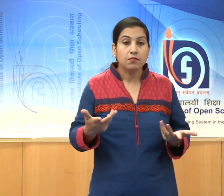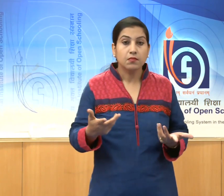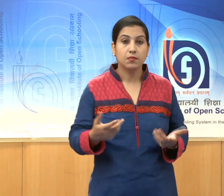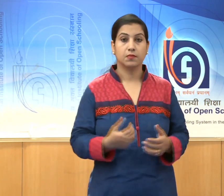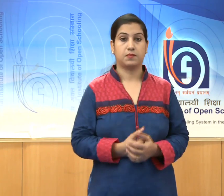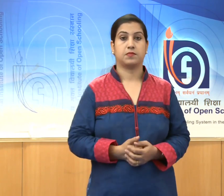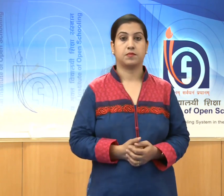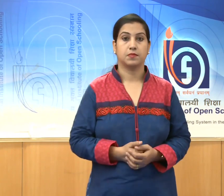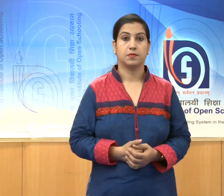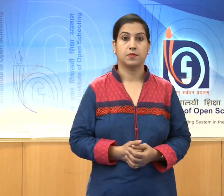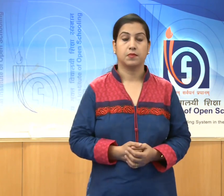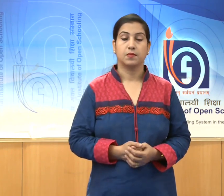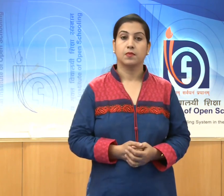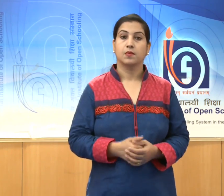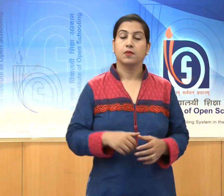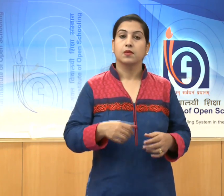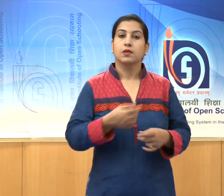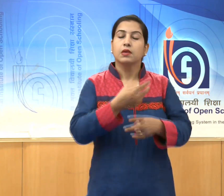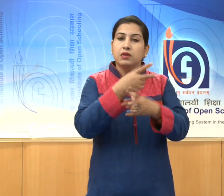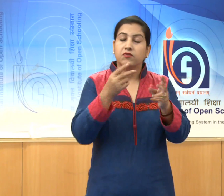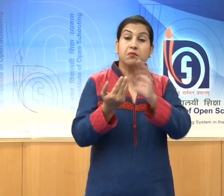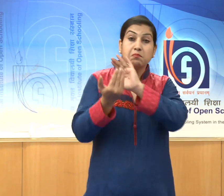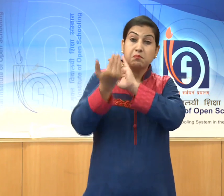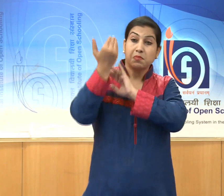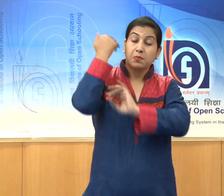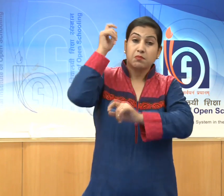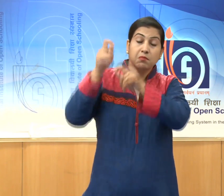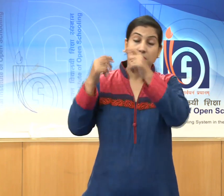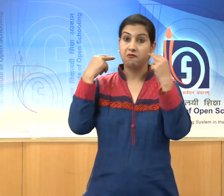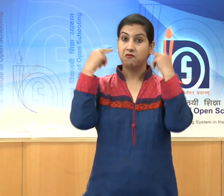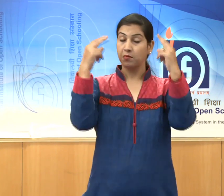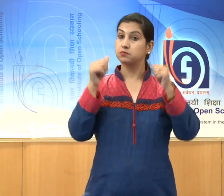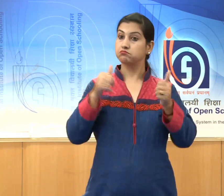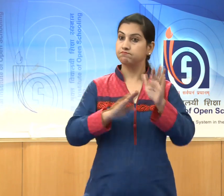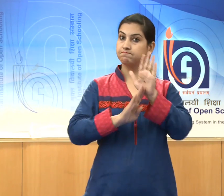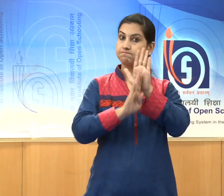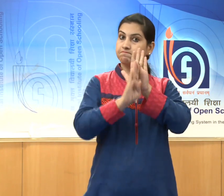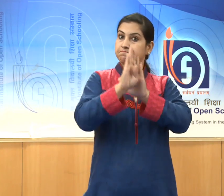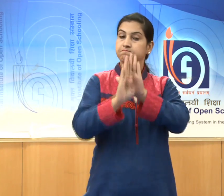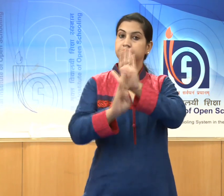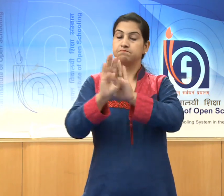legendary personalities like Kalidas,